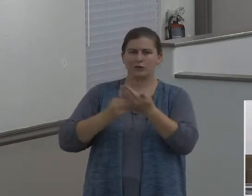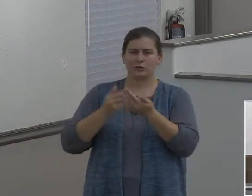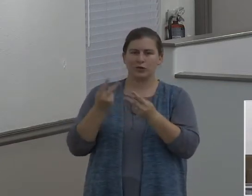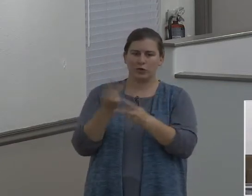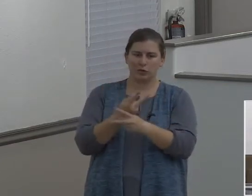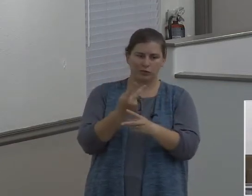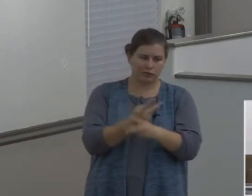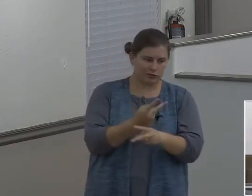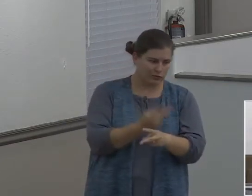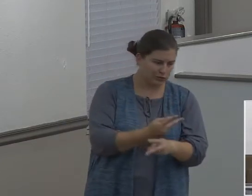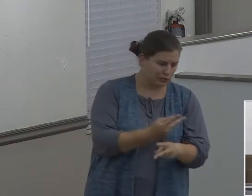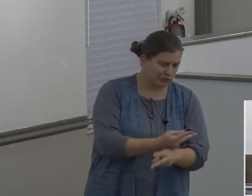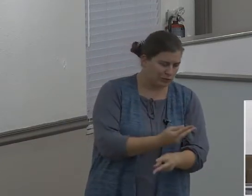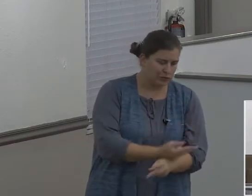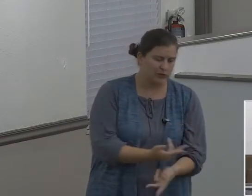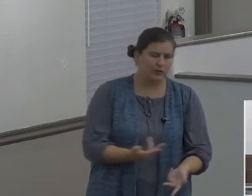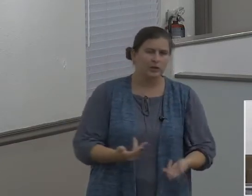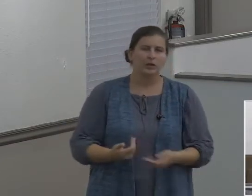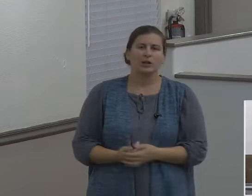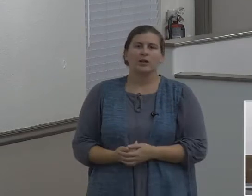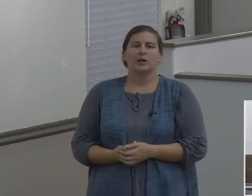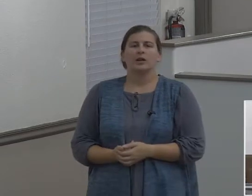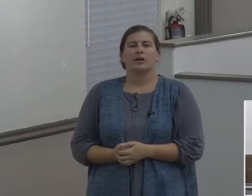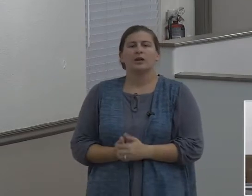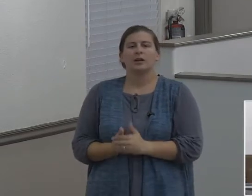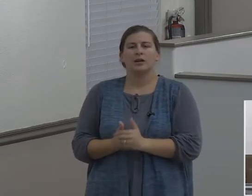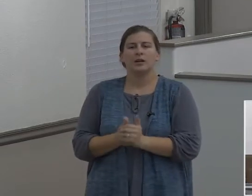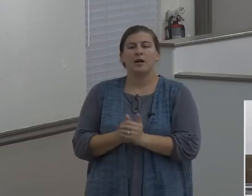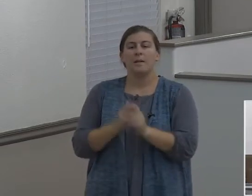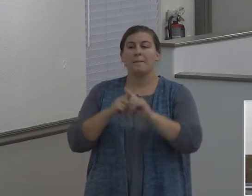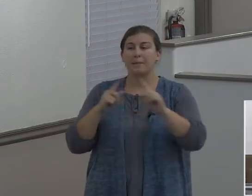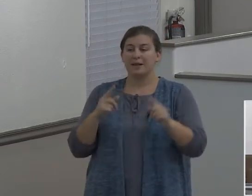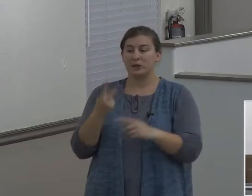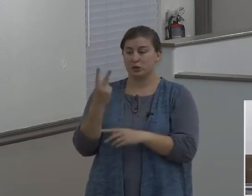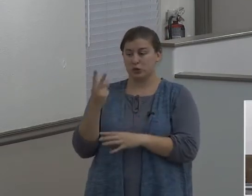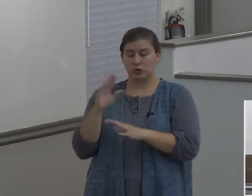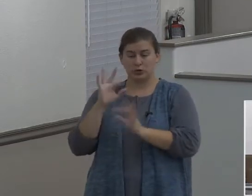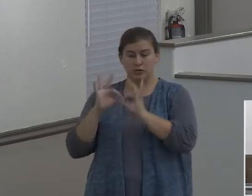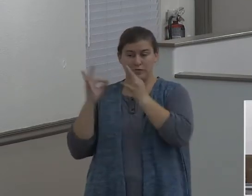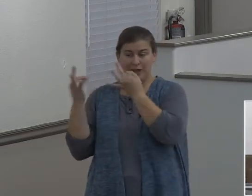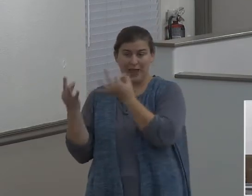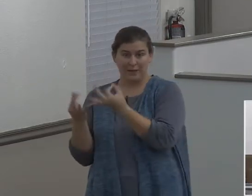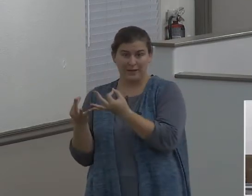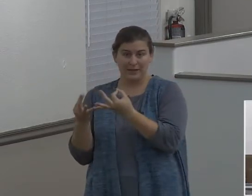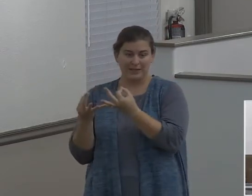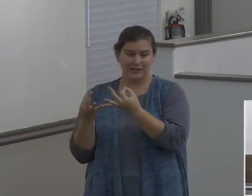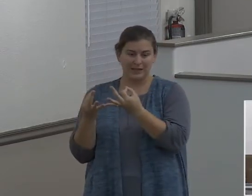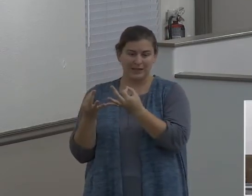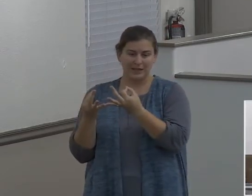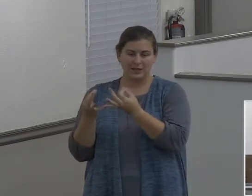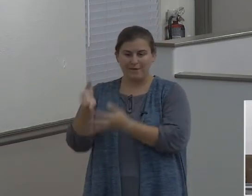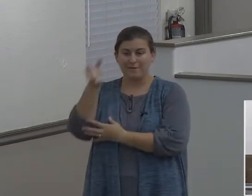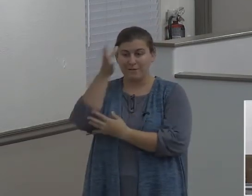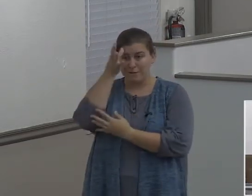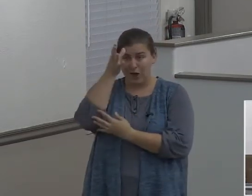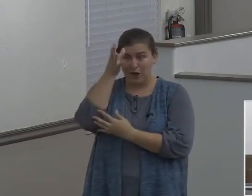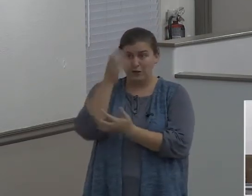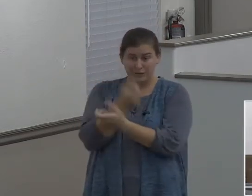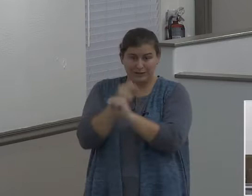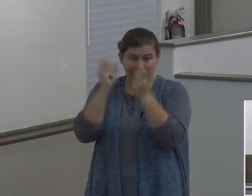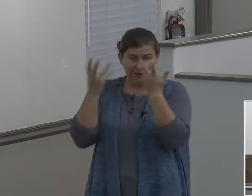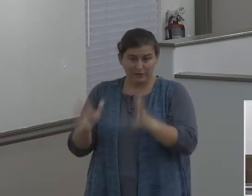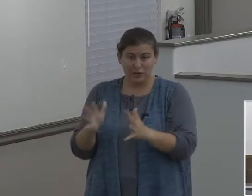But these families came from a man who was a saved man. Both of these nations ended up, they